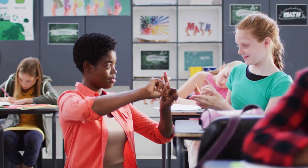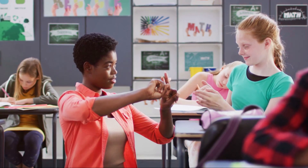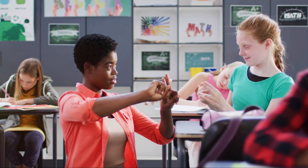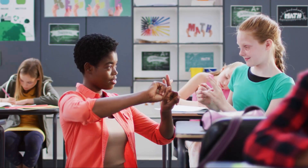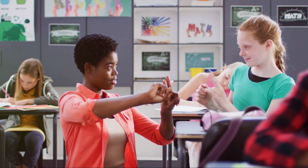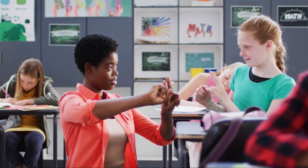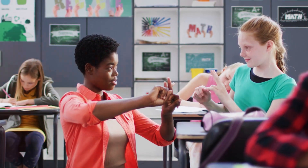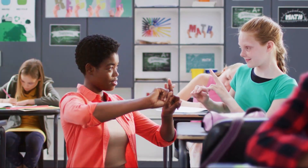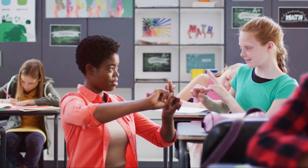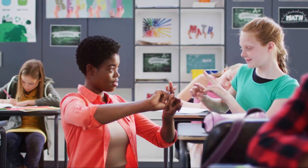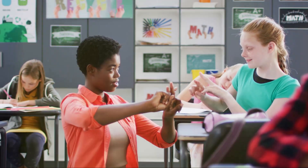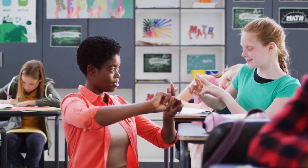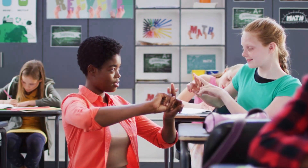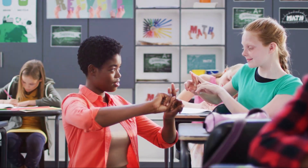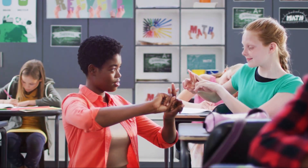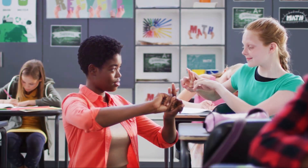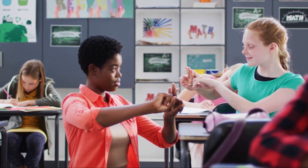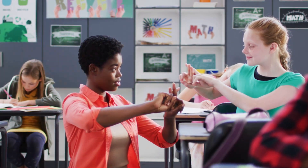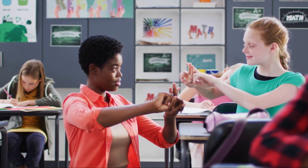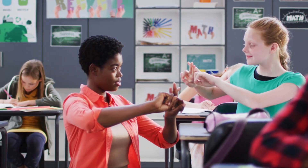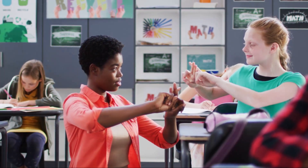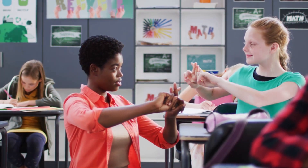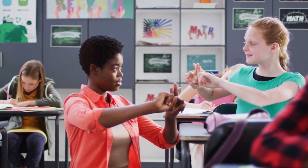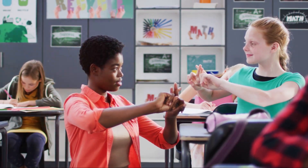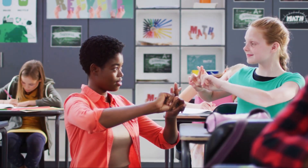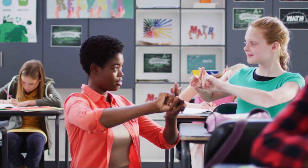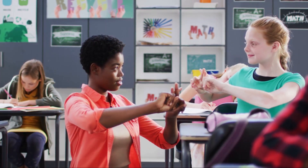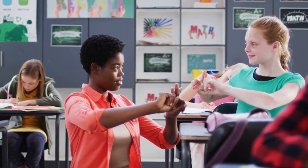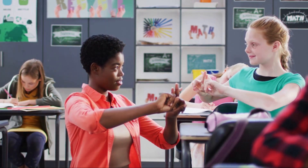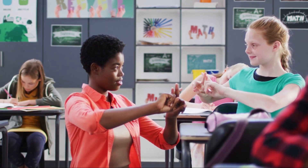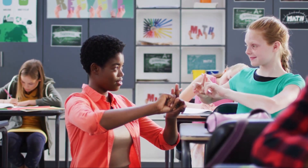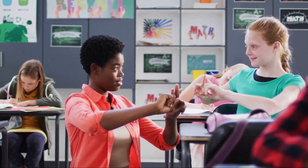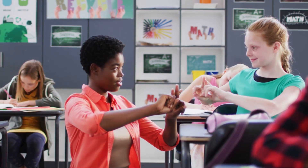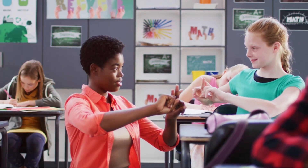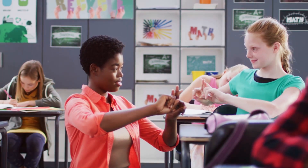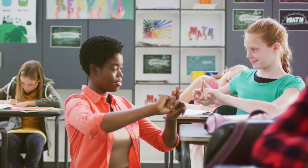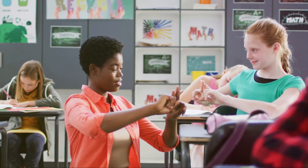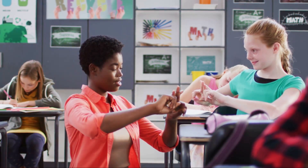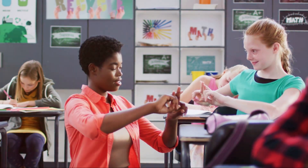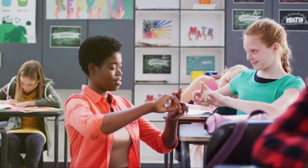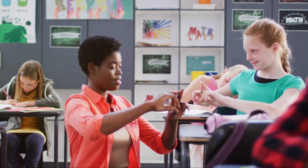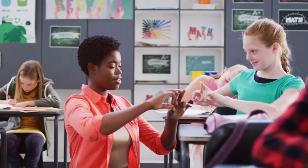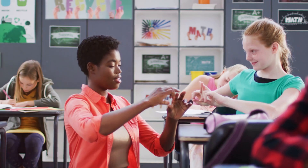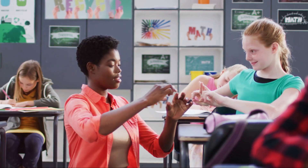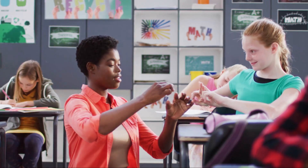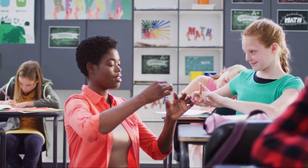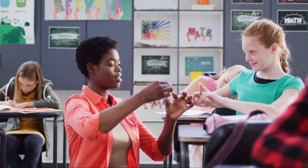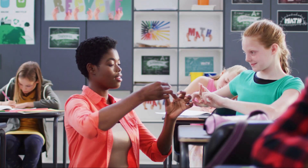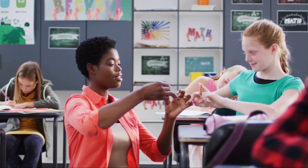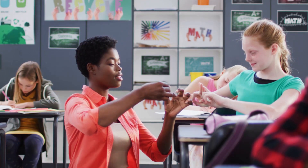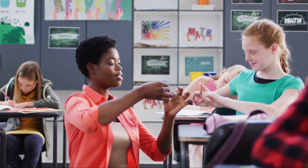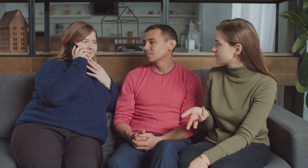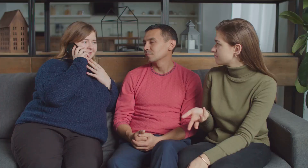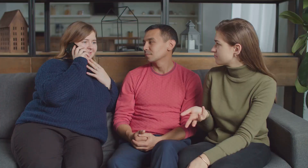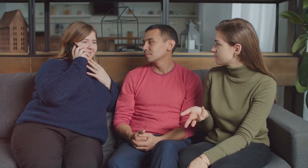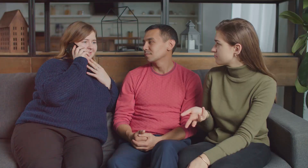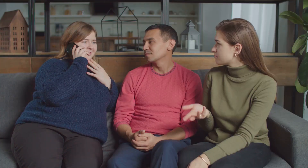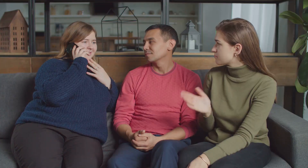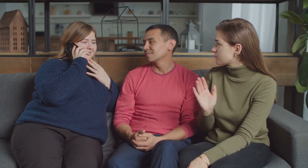also demonstrate cultural competence and understanding of context, since language is more than just words. In certain complex